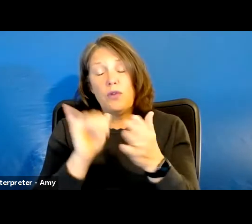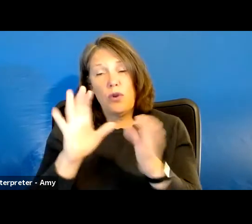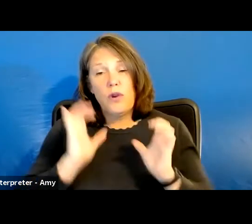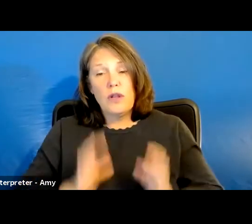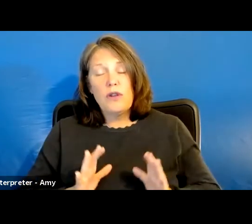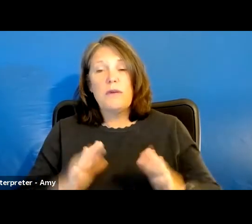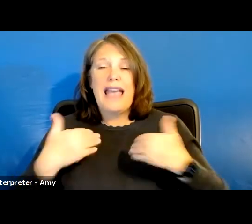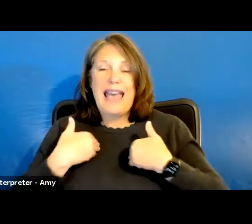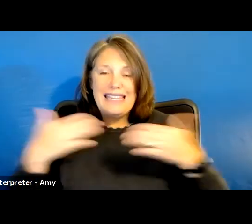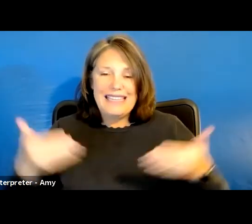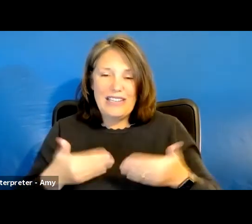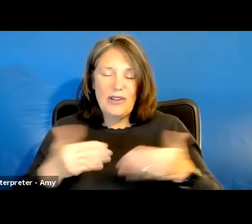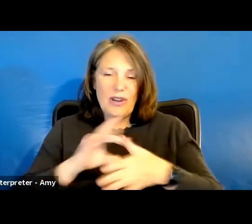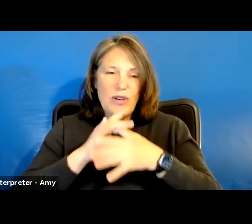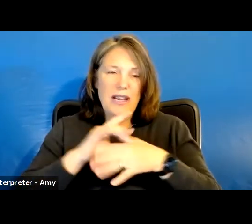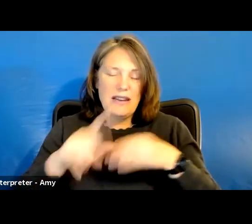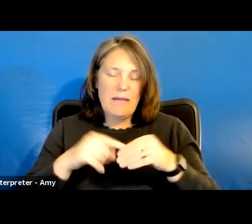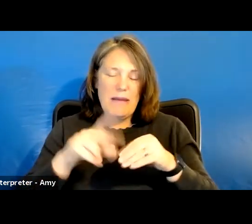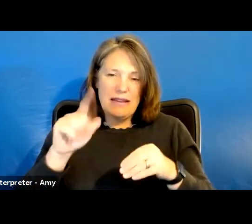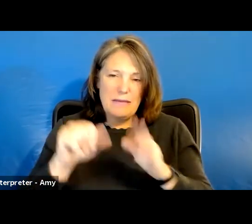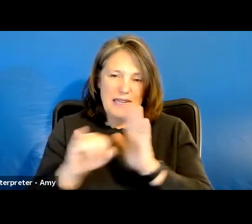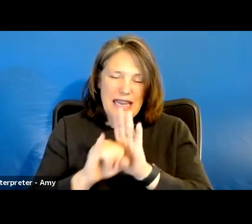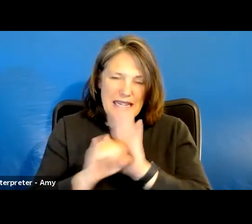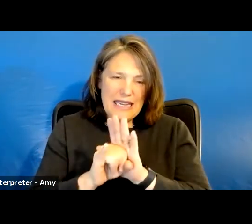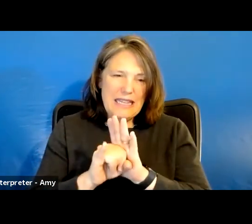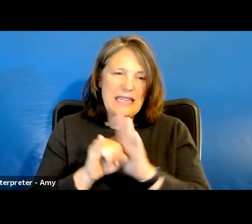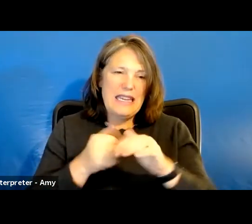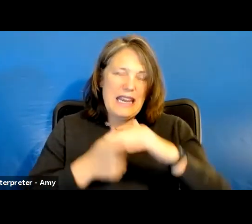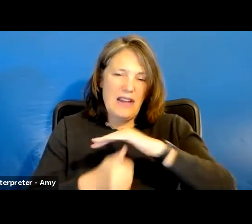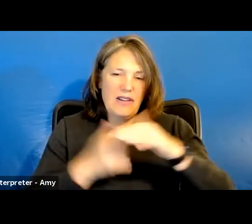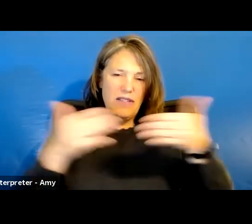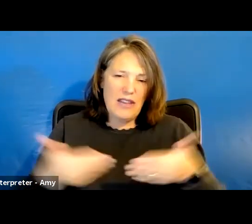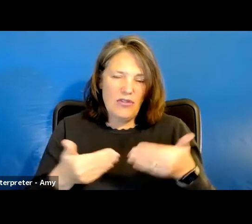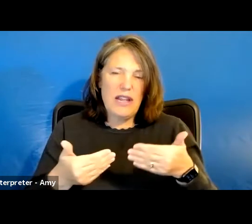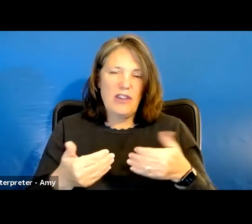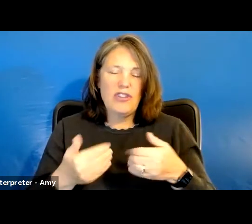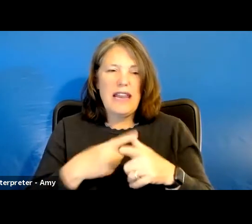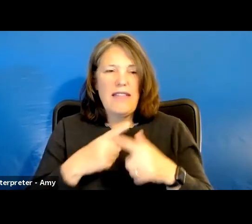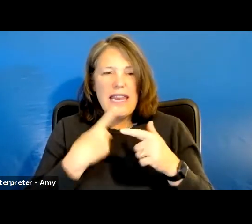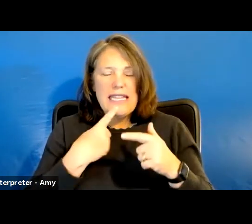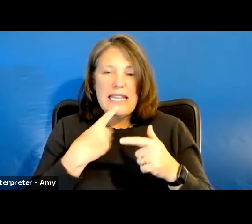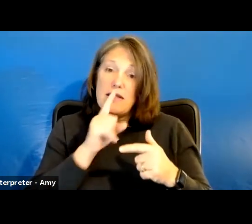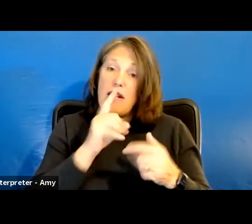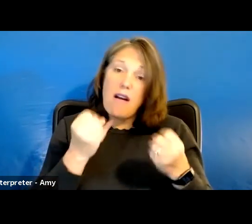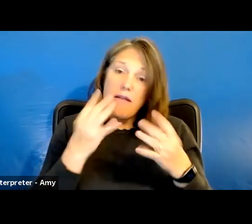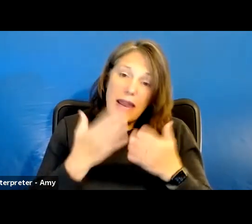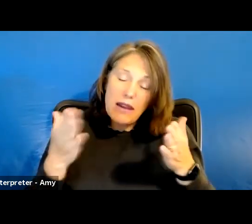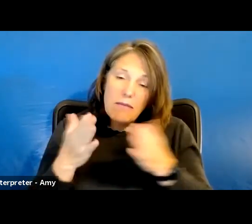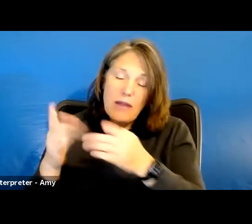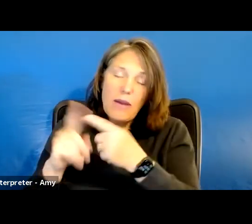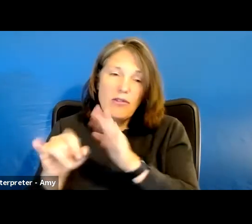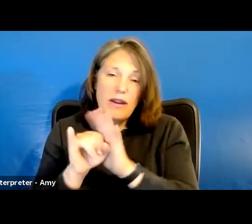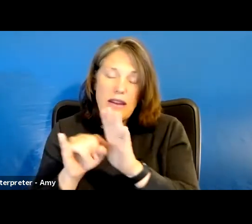introductory content about disability identity underneath the introduction title. And it says there are many ways to identify with